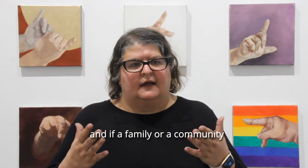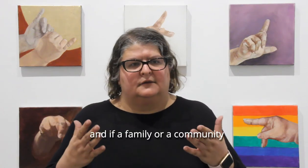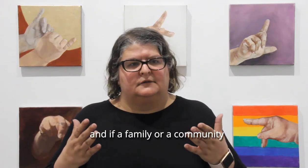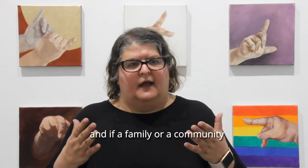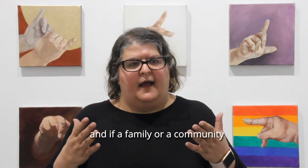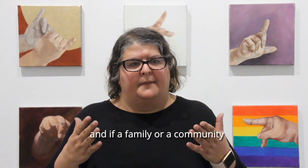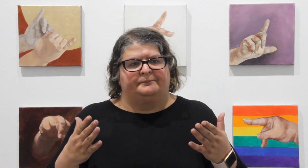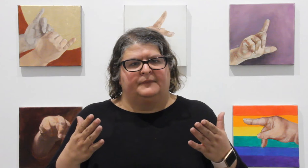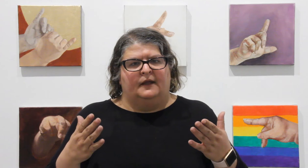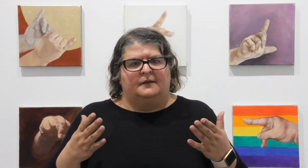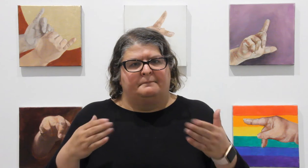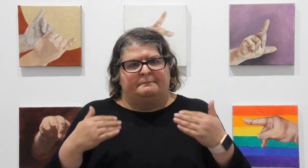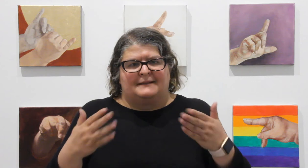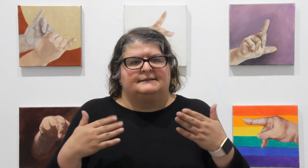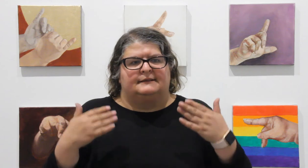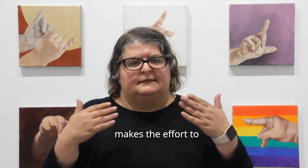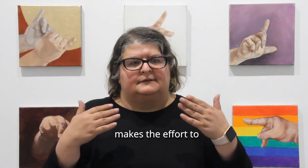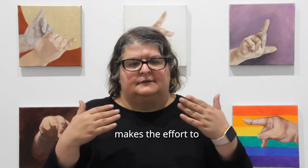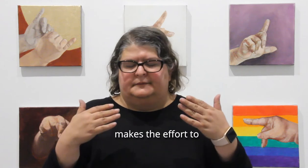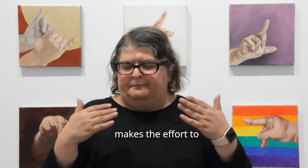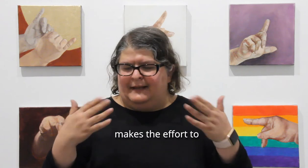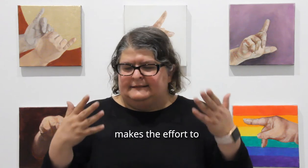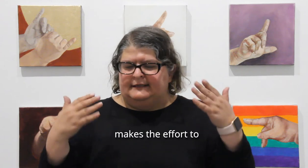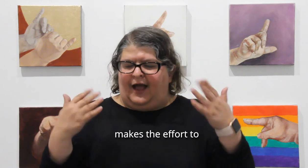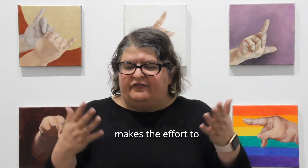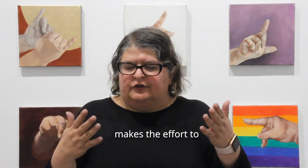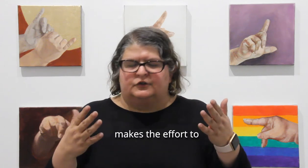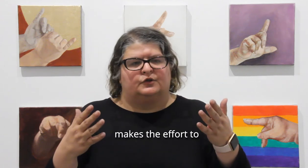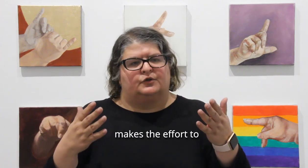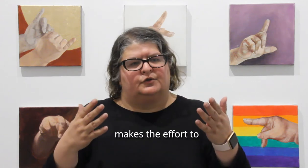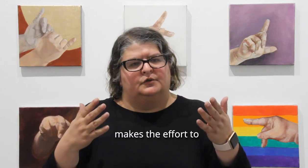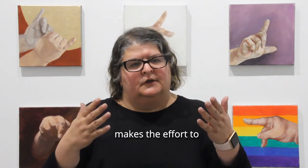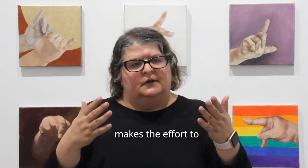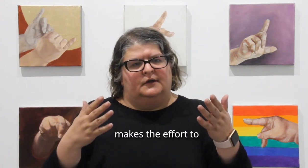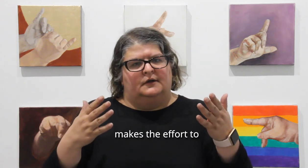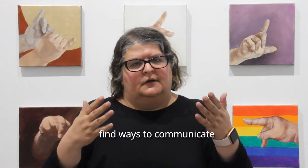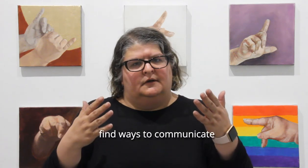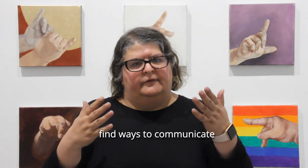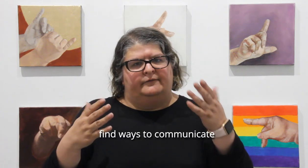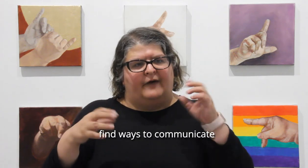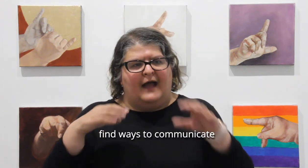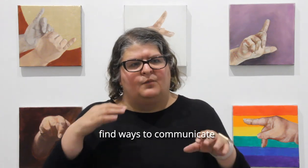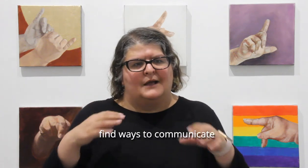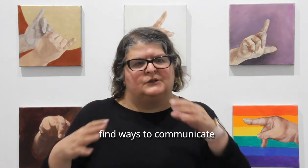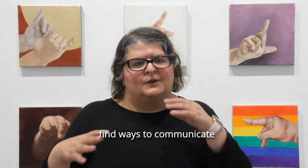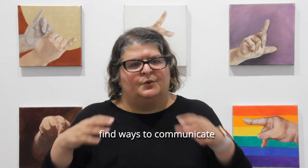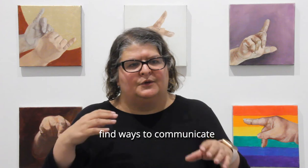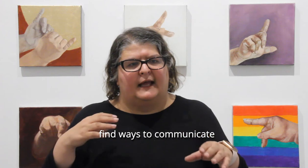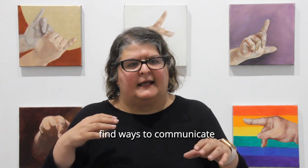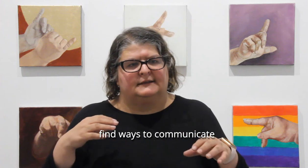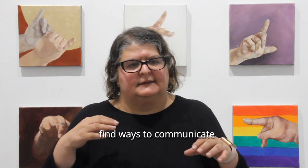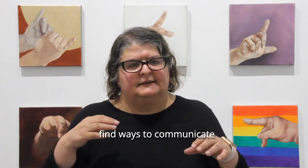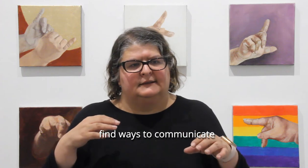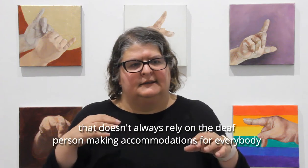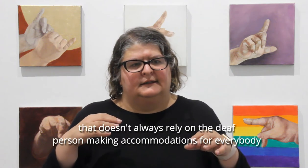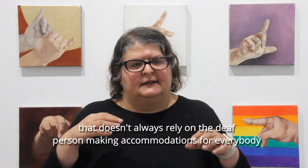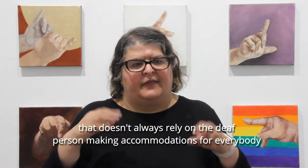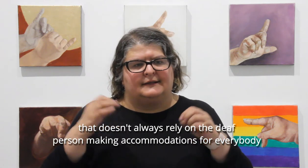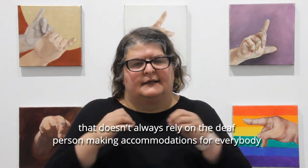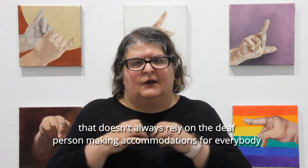um, make the effort to find ways to communicate, that doesn't